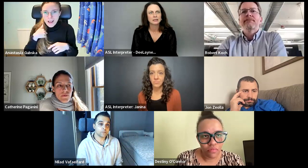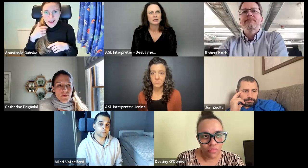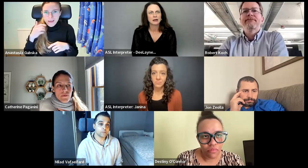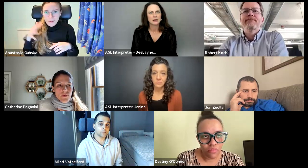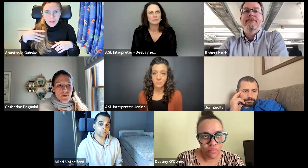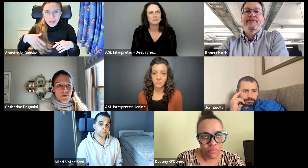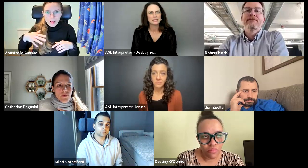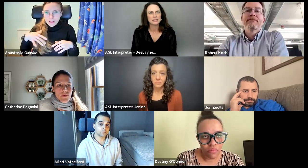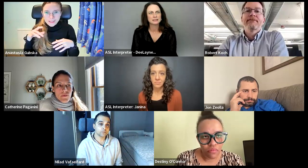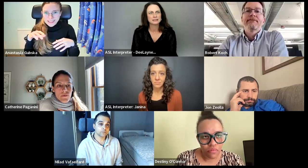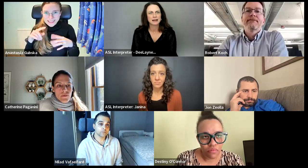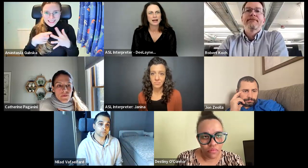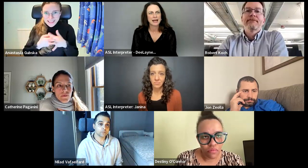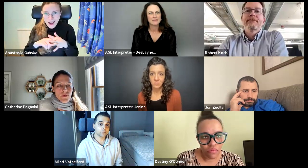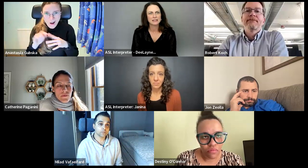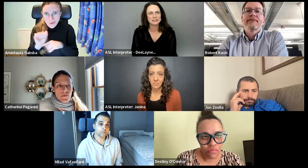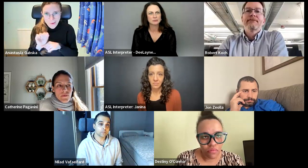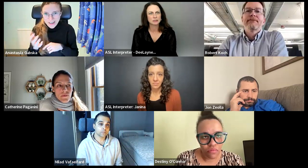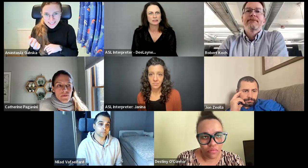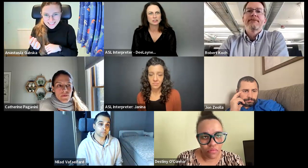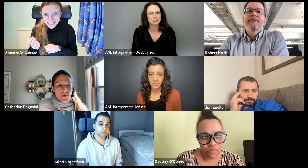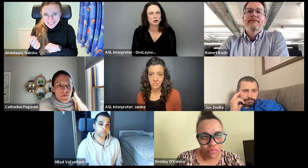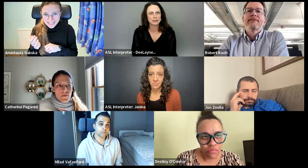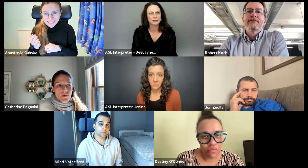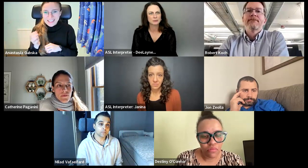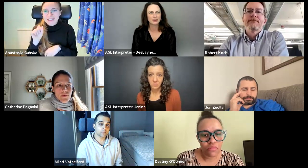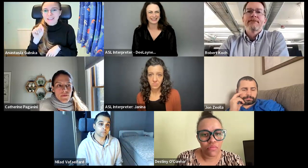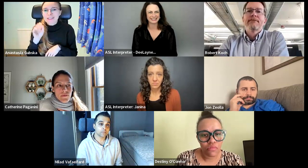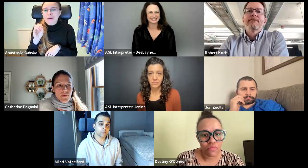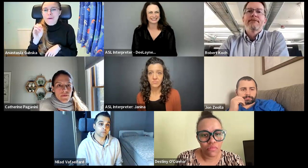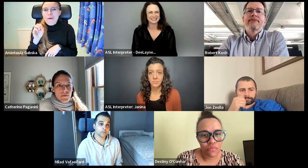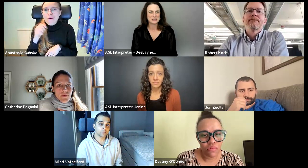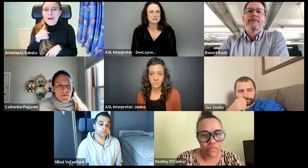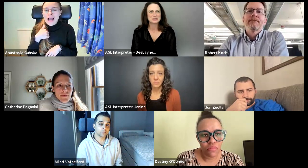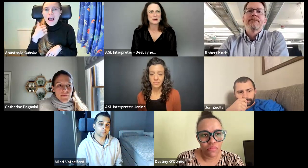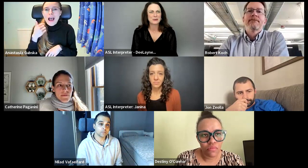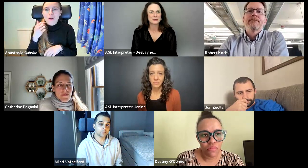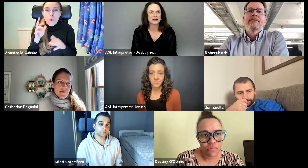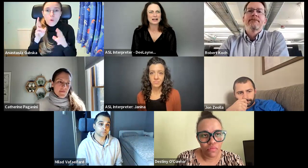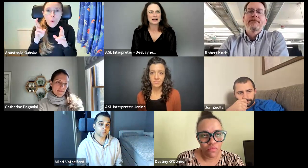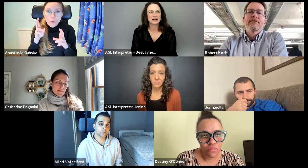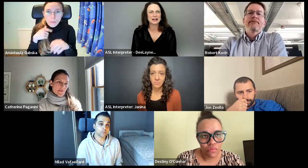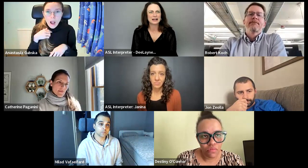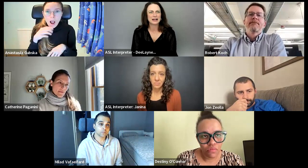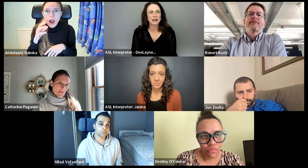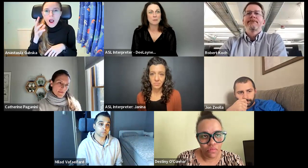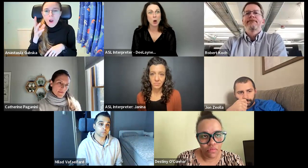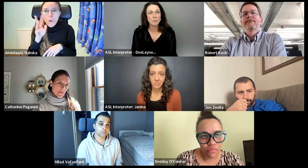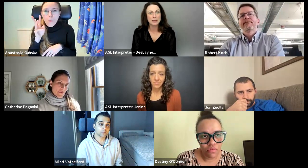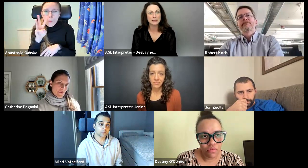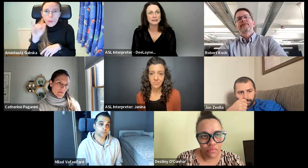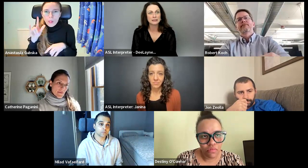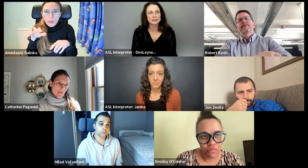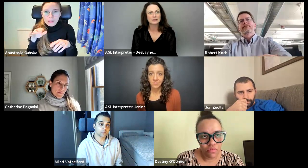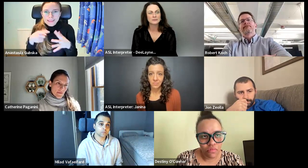because I haven't really started working. So, I'm